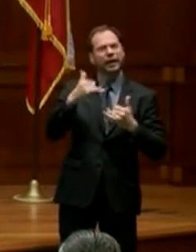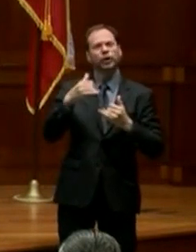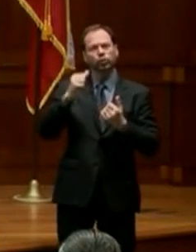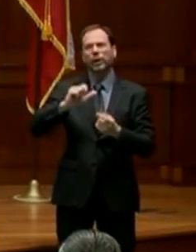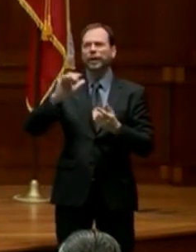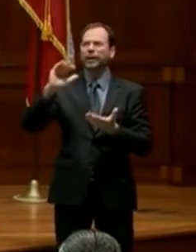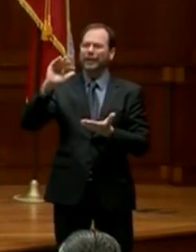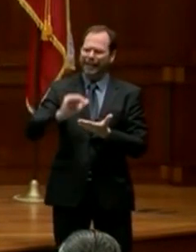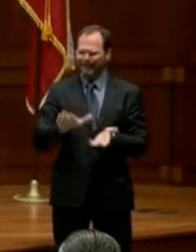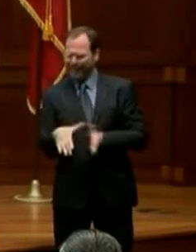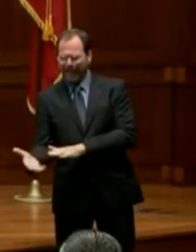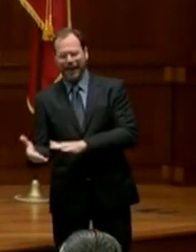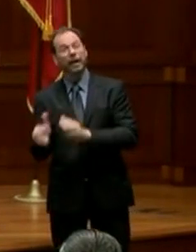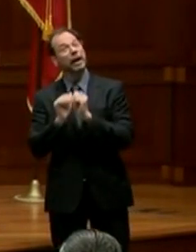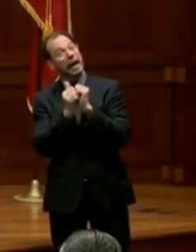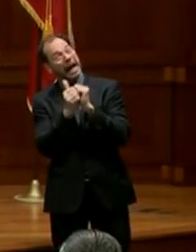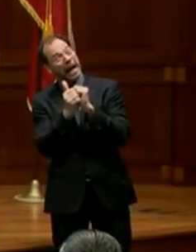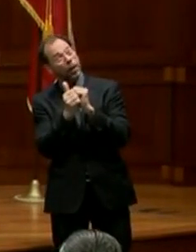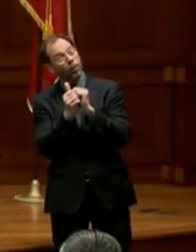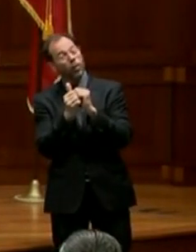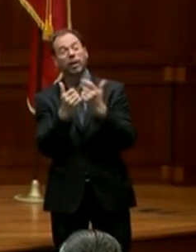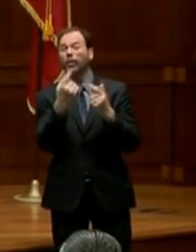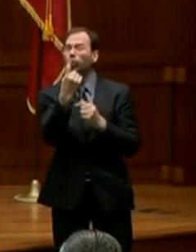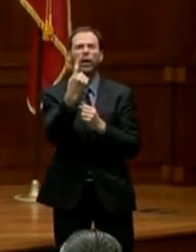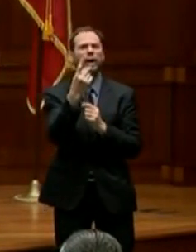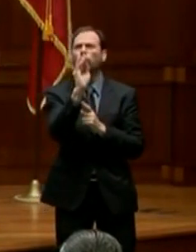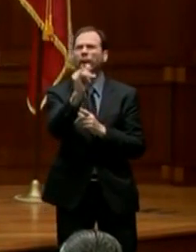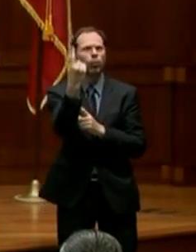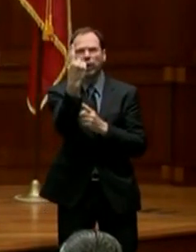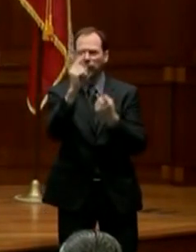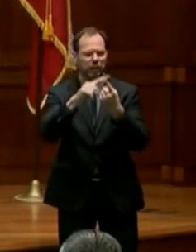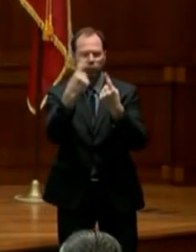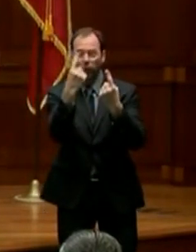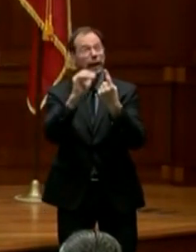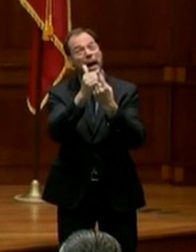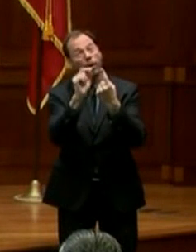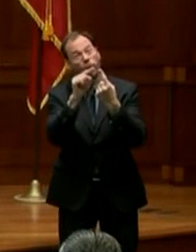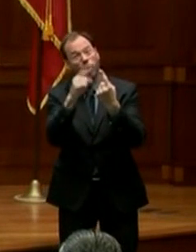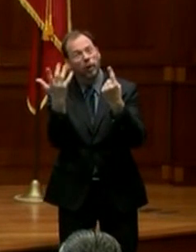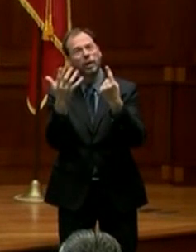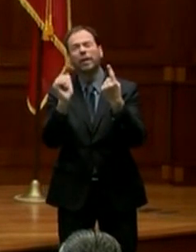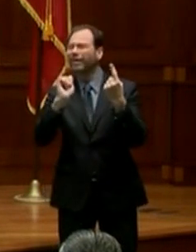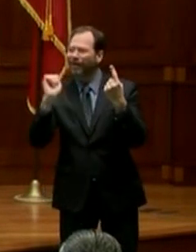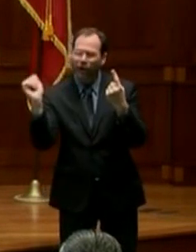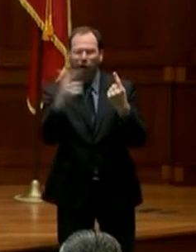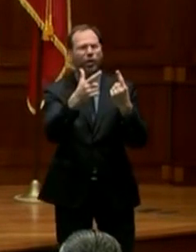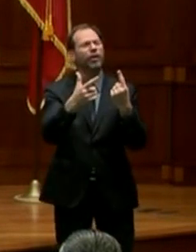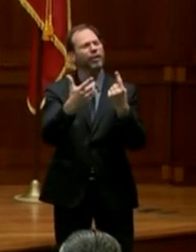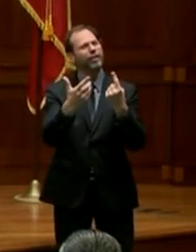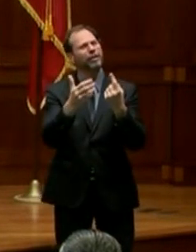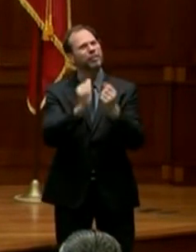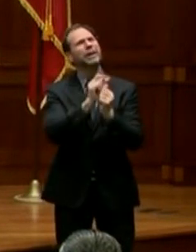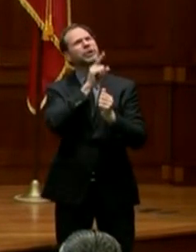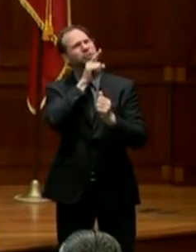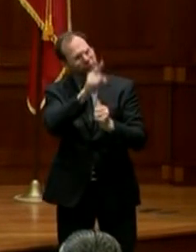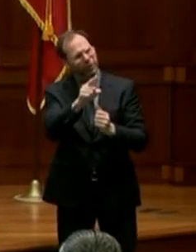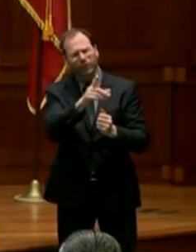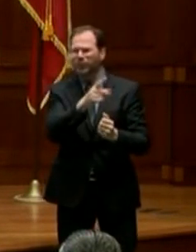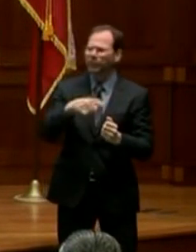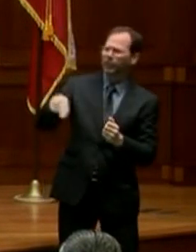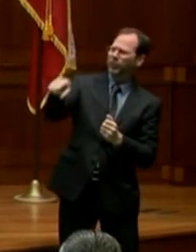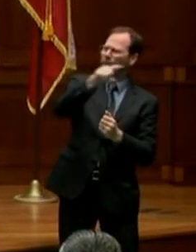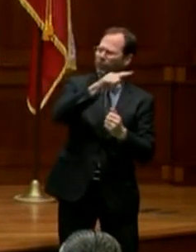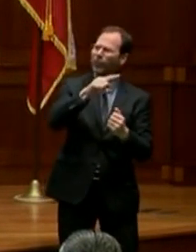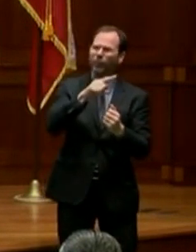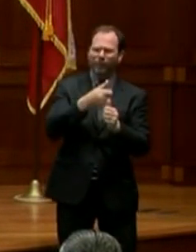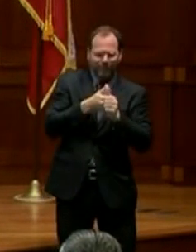reduce the number of deaths. And we can really do that by only one way right now, and that is by everyone doing more to ensure that we